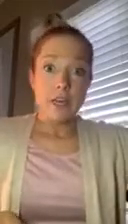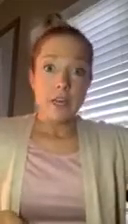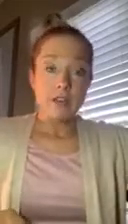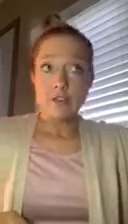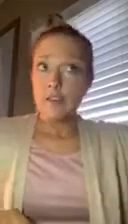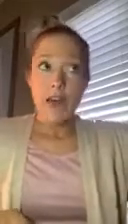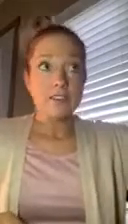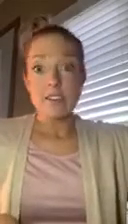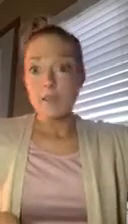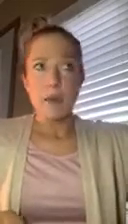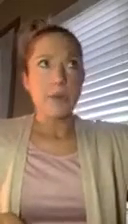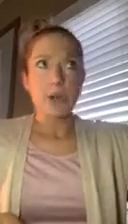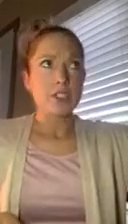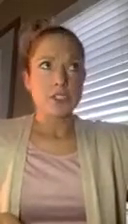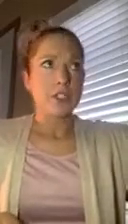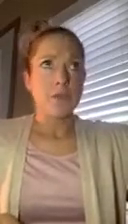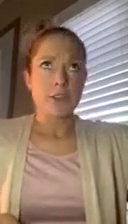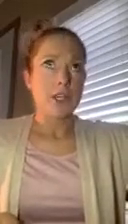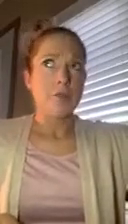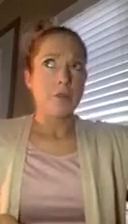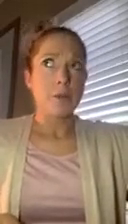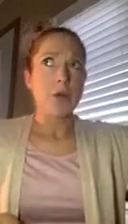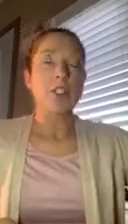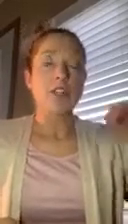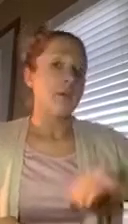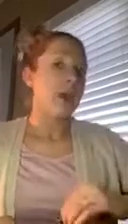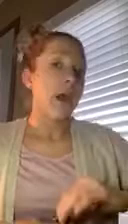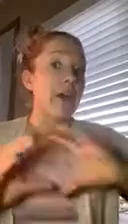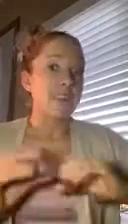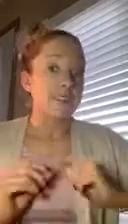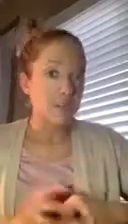last, my purse or something, was grabbing my purse to coming back out, it had disappeared.